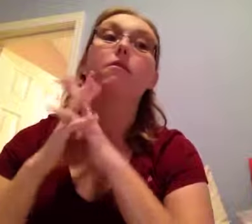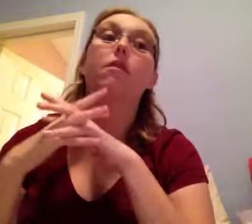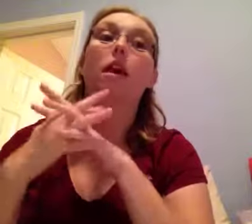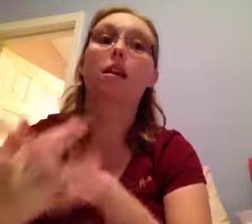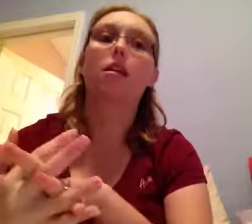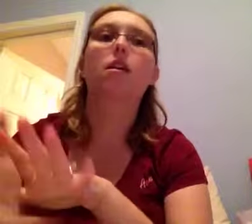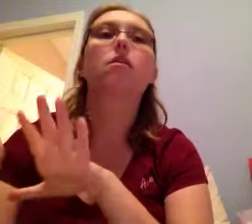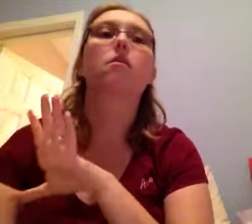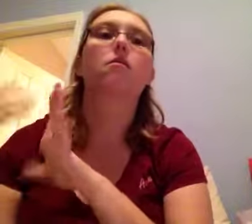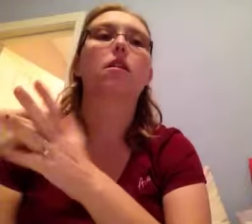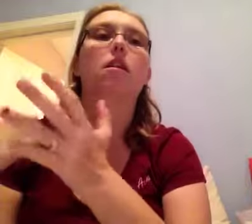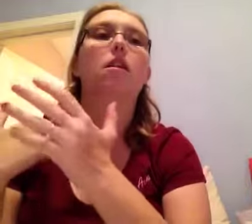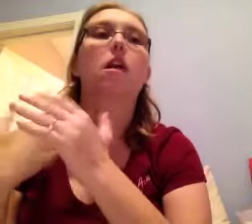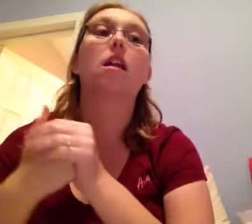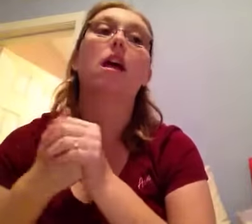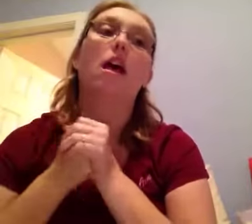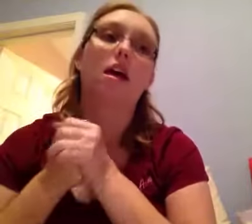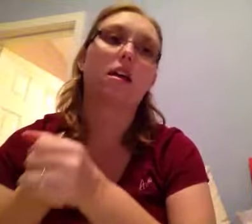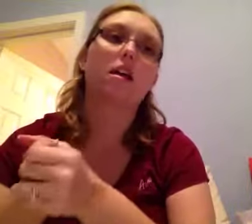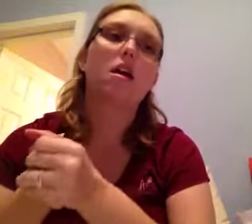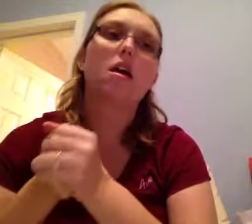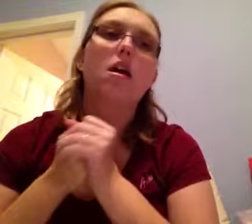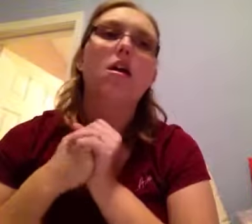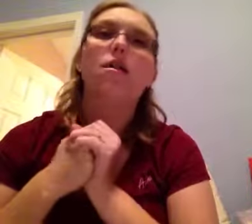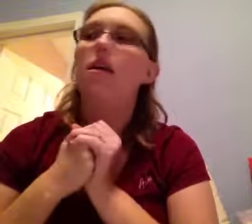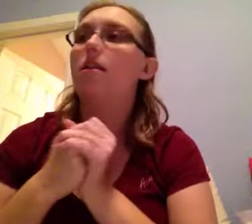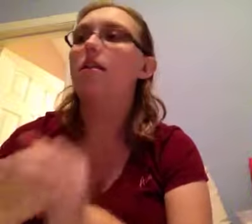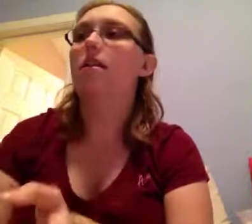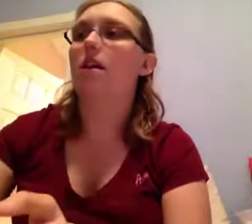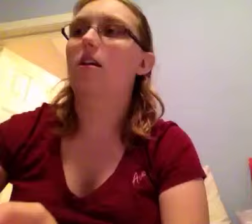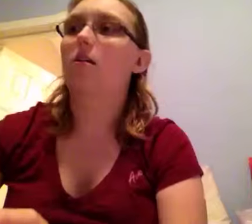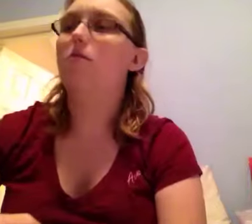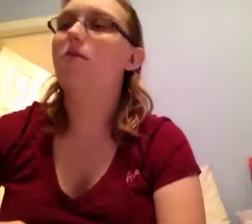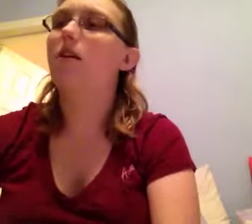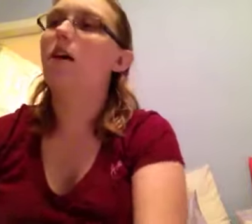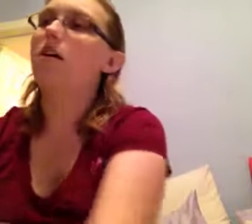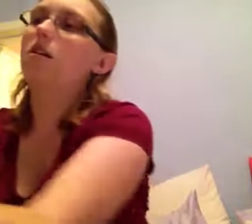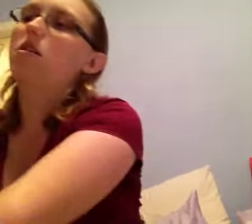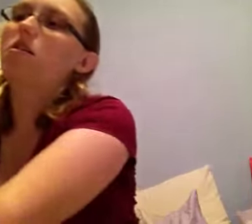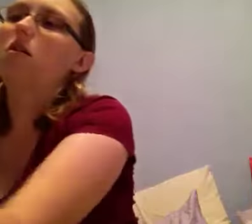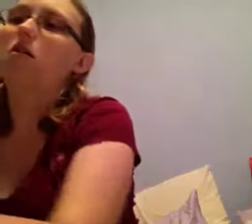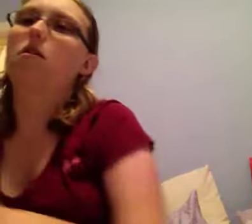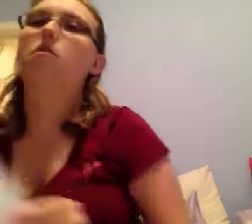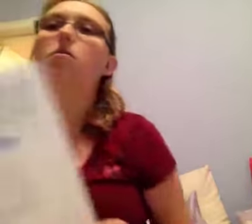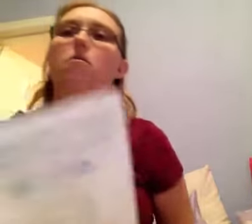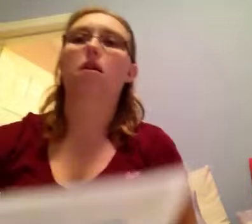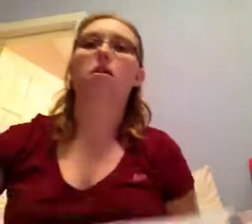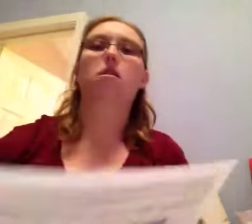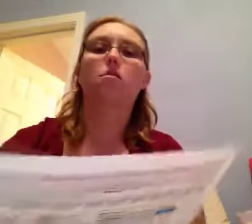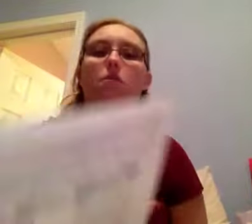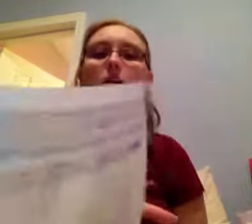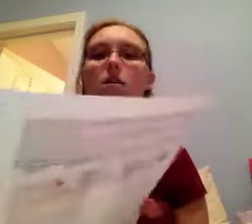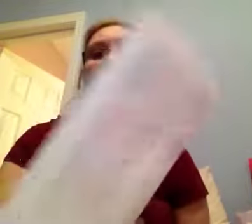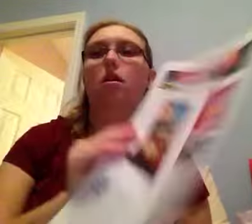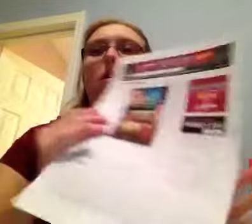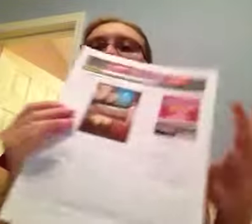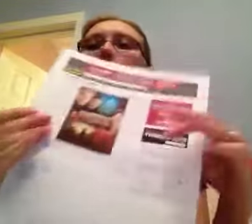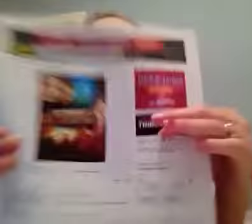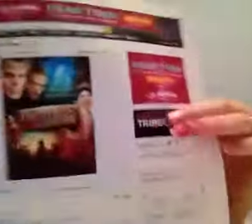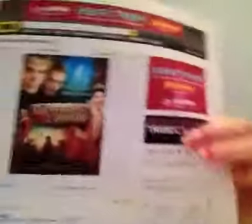was excellent, so I rated it an A. Then, the next movie I saw or watched was The